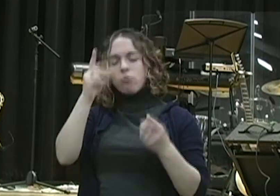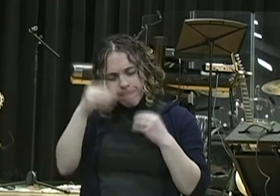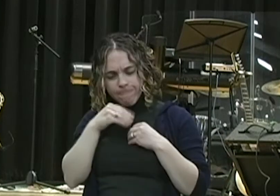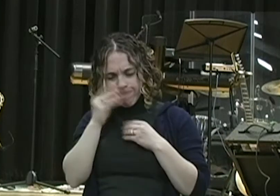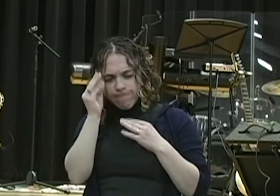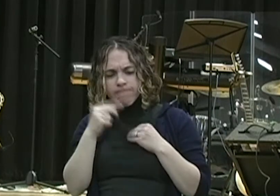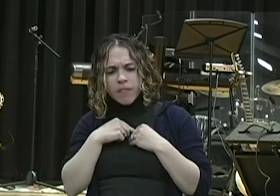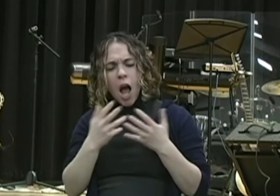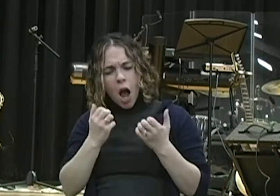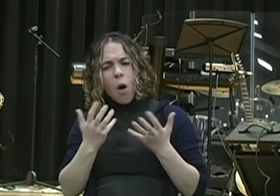to seek a holy God.